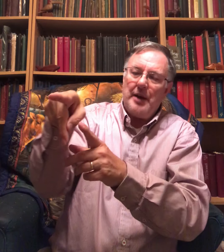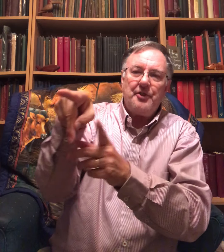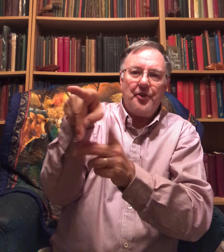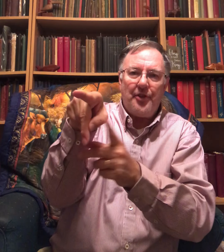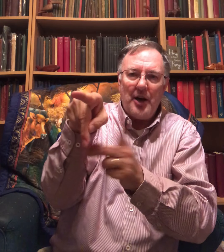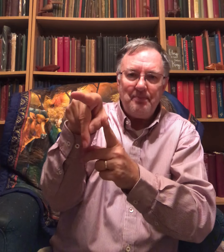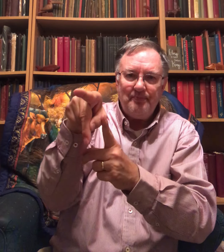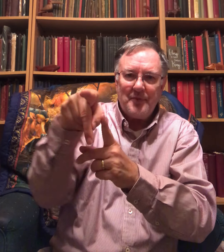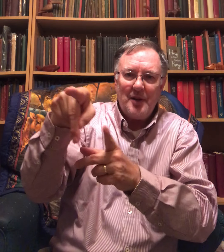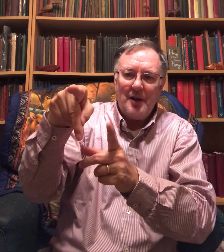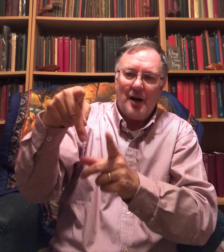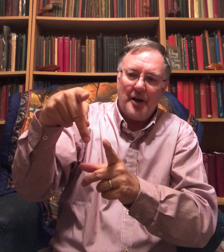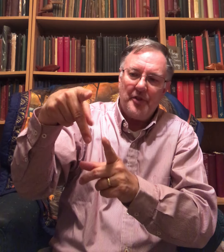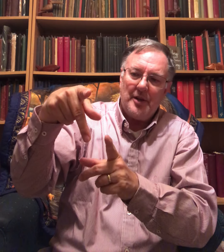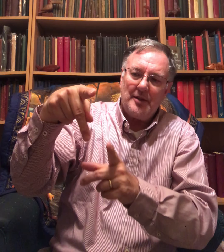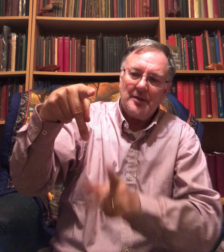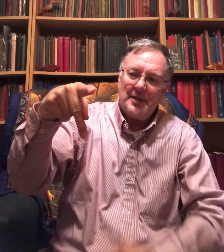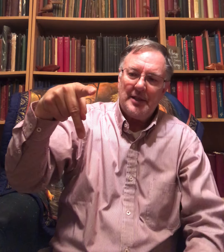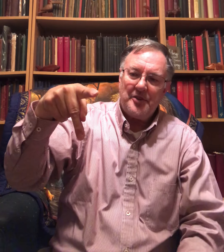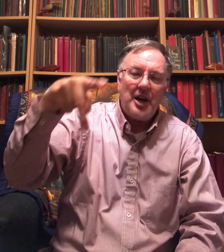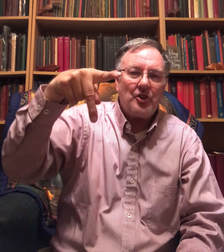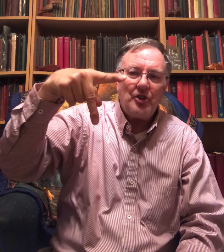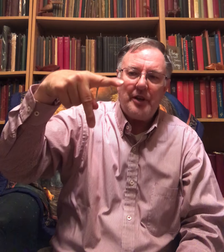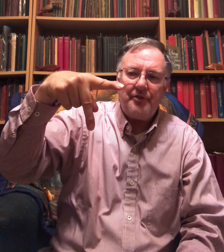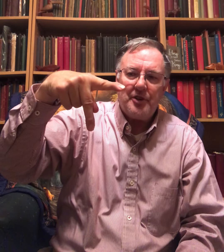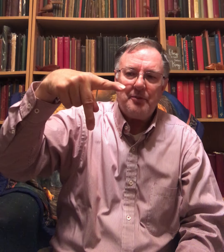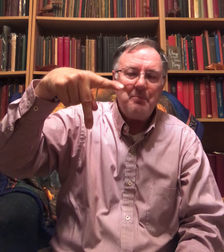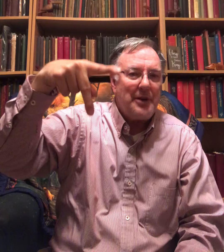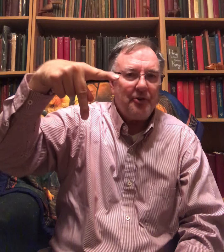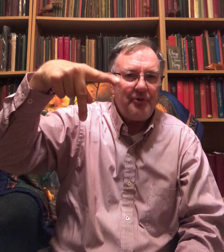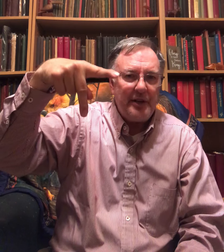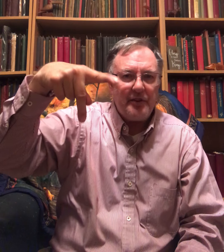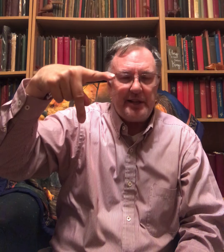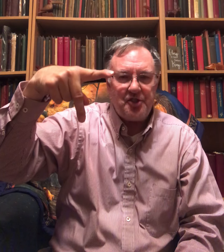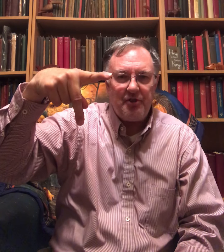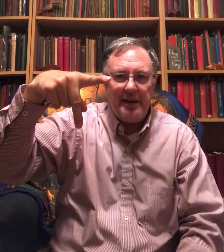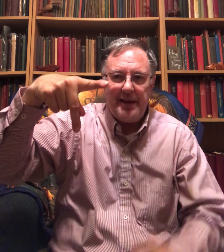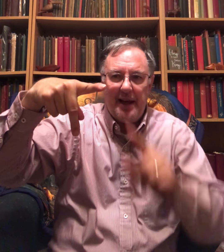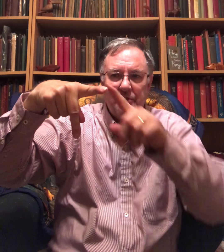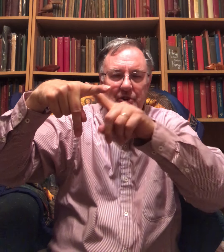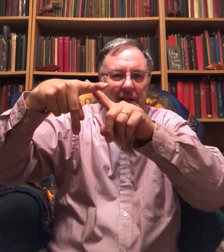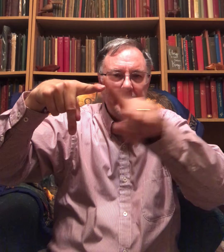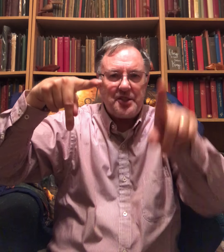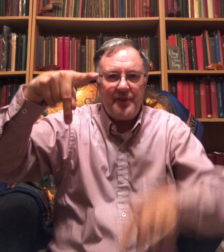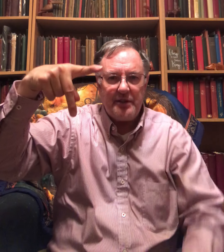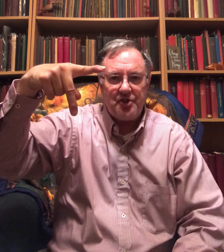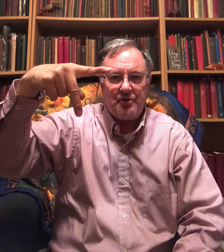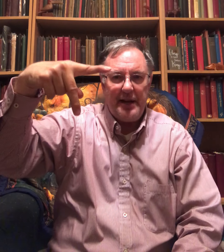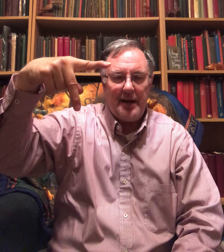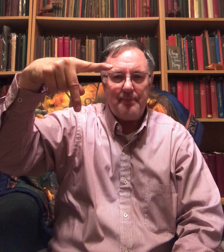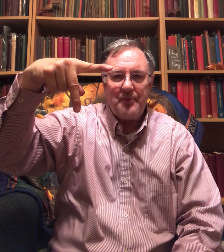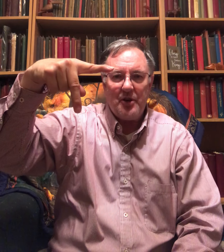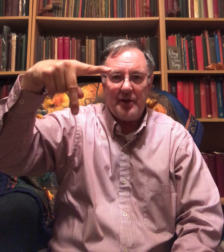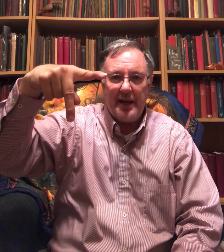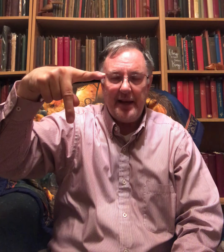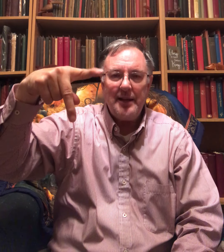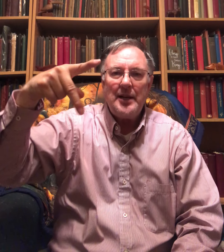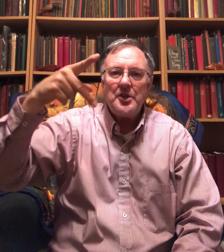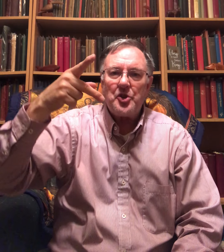have your thumb on the knuckle of your middle finger that is straight down. Your index finger is straight up. Okay? So